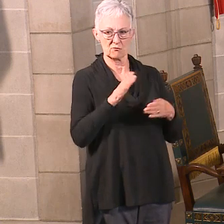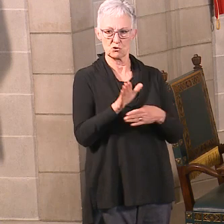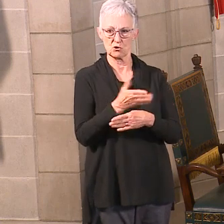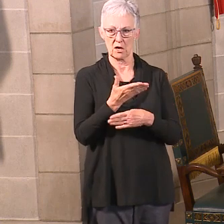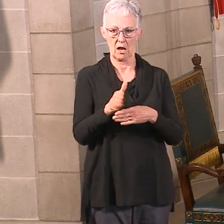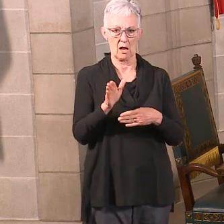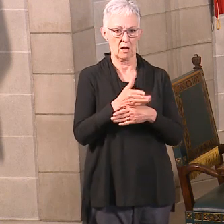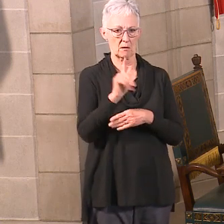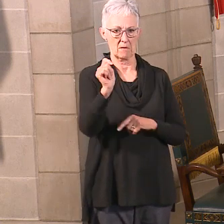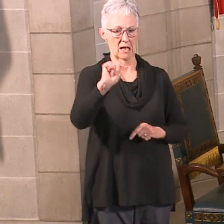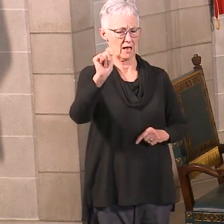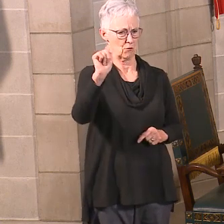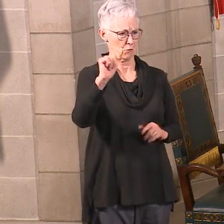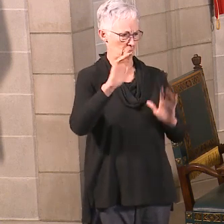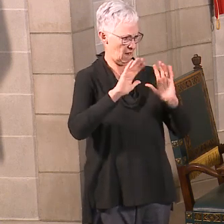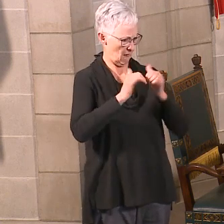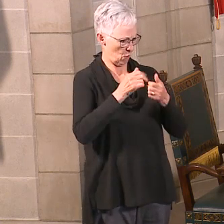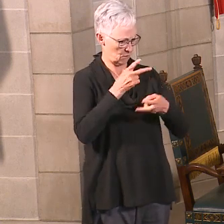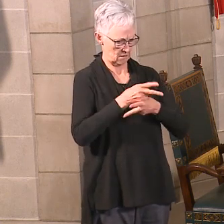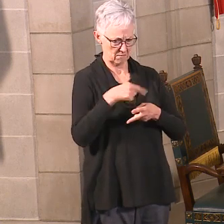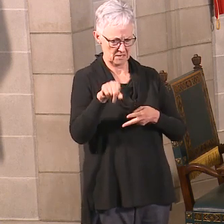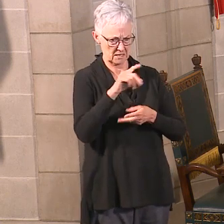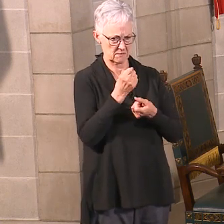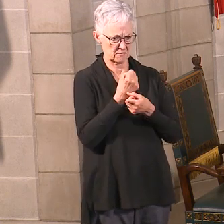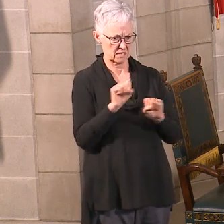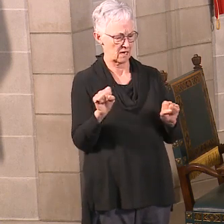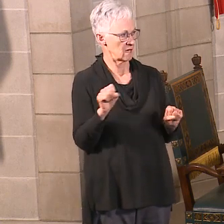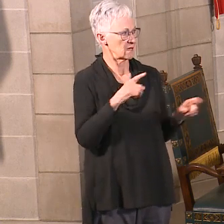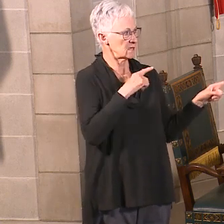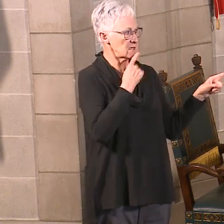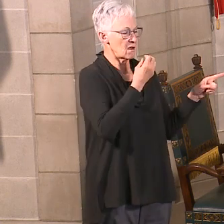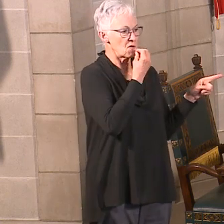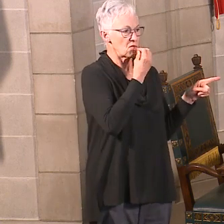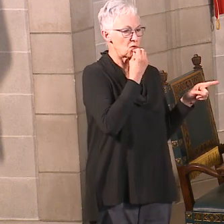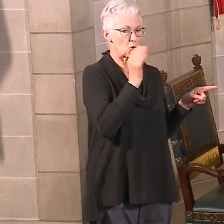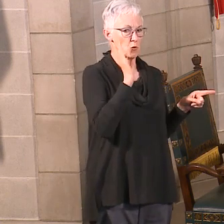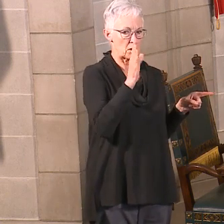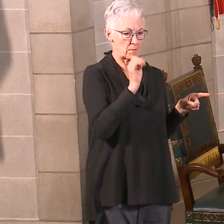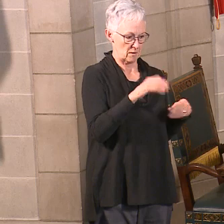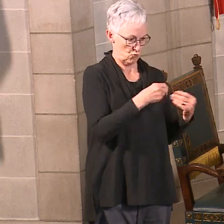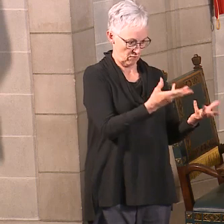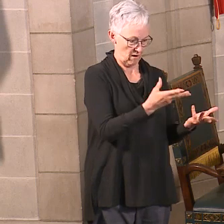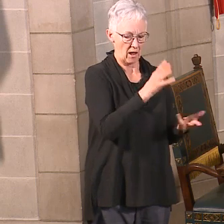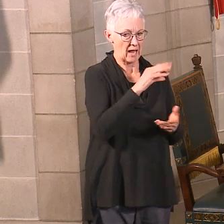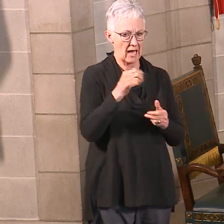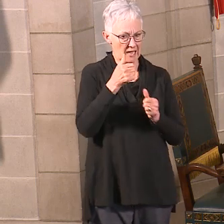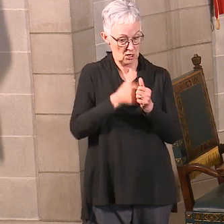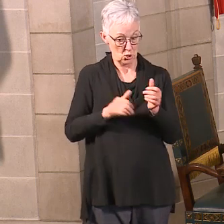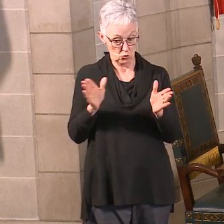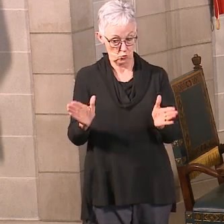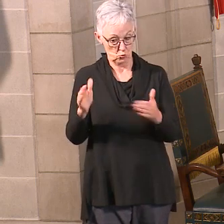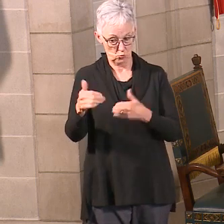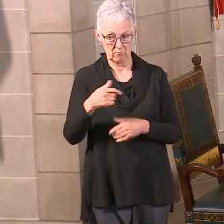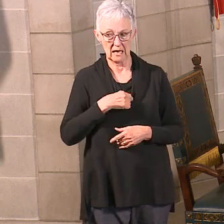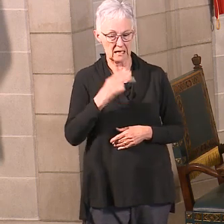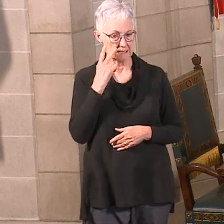and food will be provided by the university as well as laundry services I think are set up, janitorial